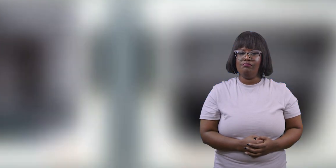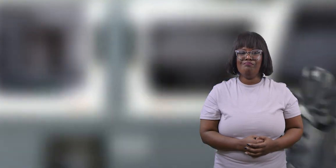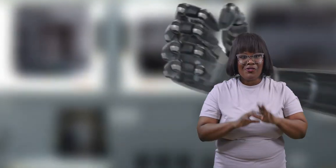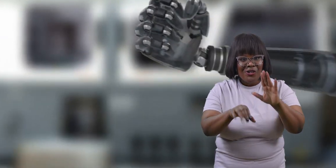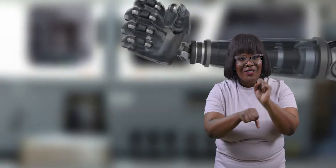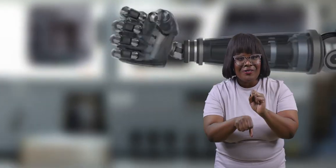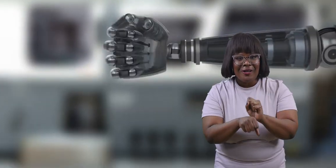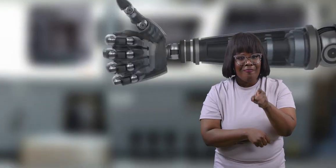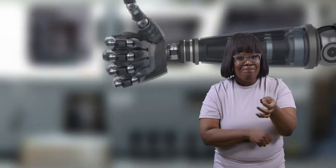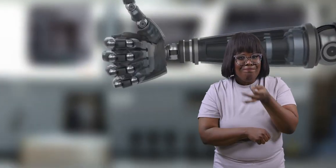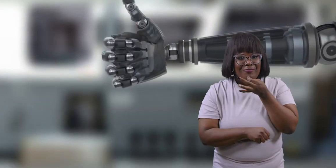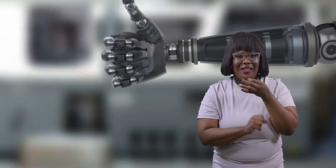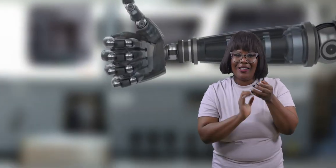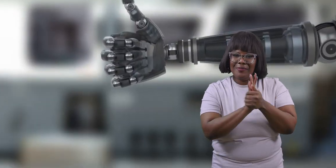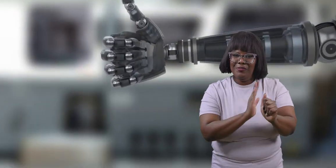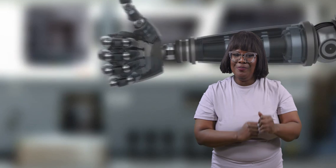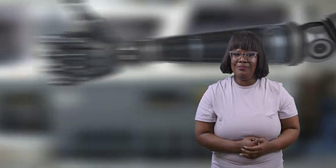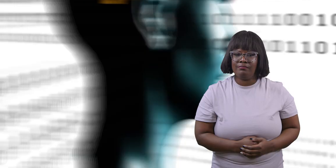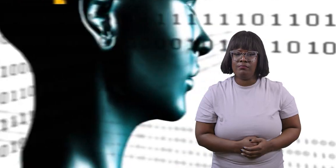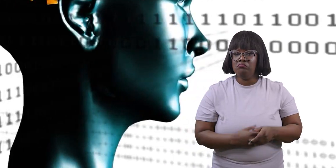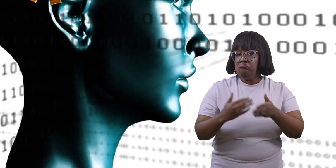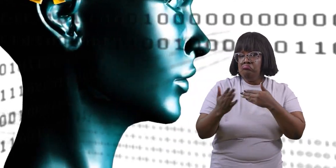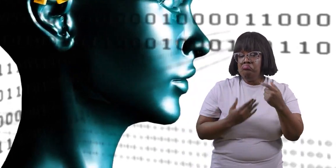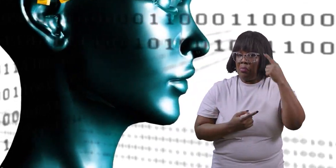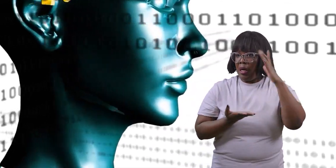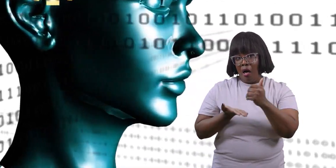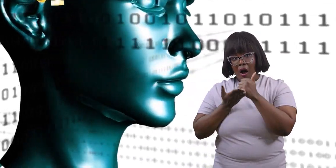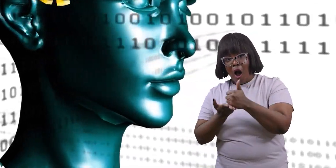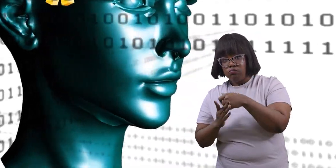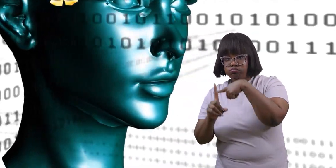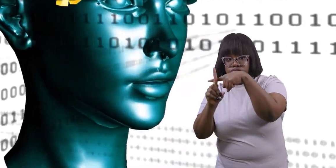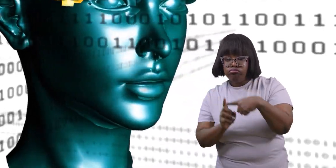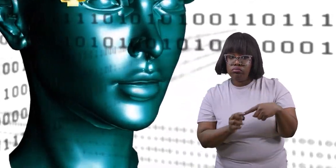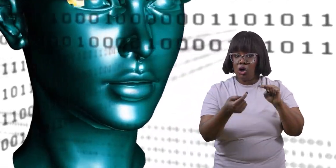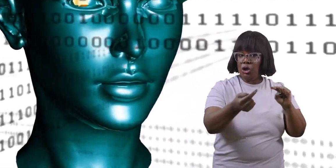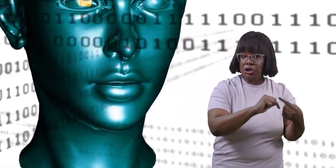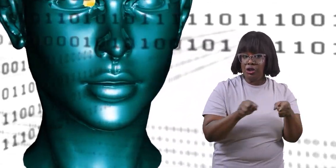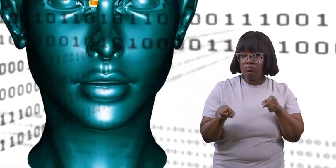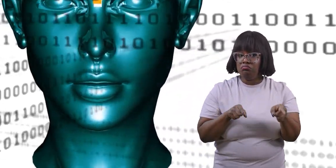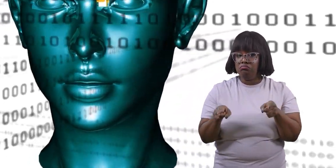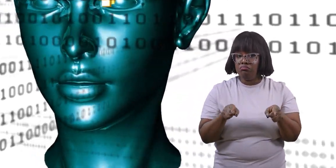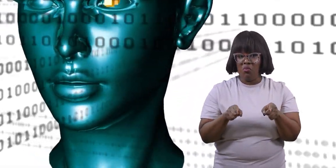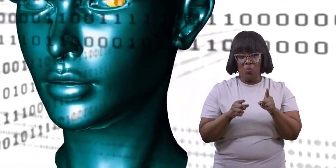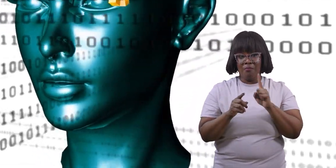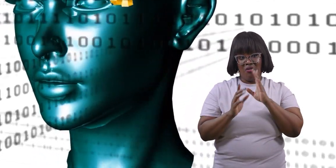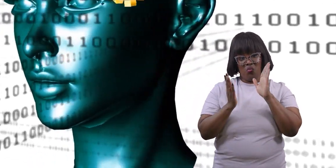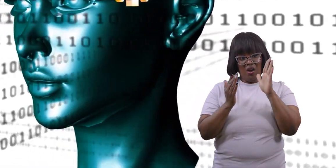Great job, AI experts! Whether you think that AI is helpful or harmful, it is here to stay.